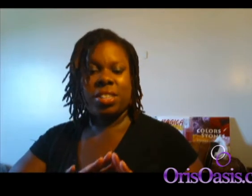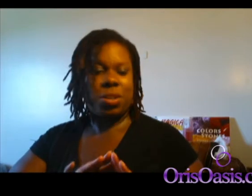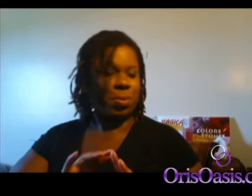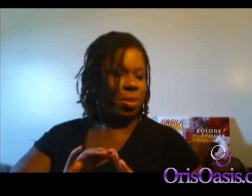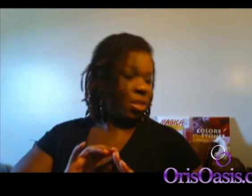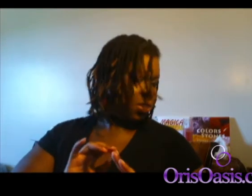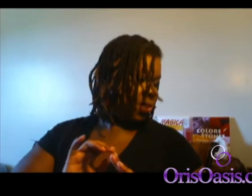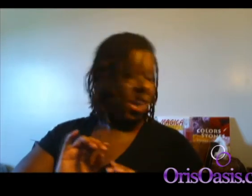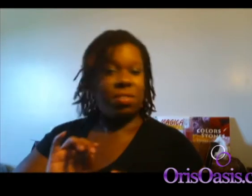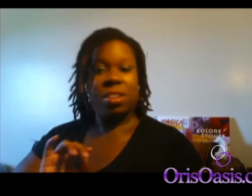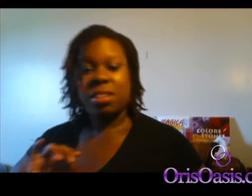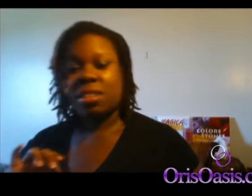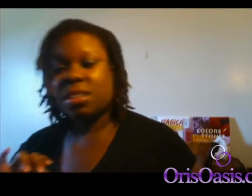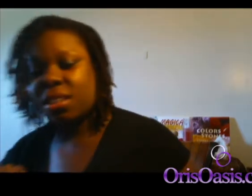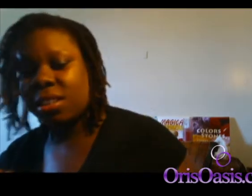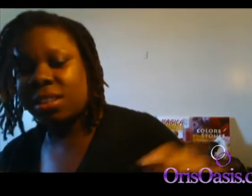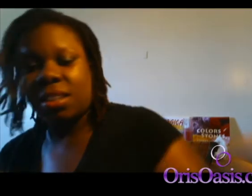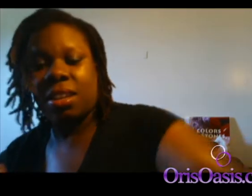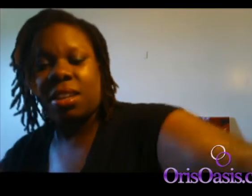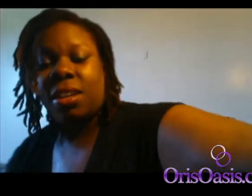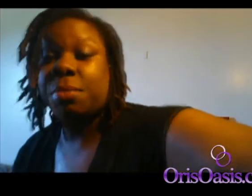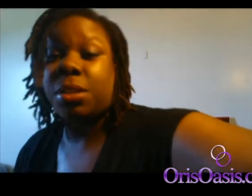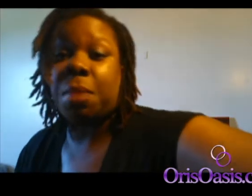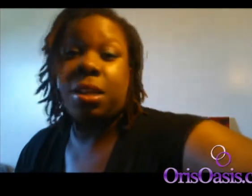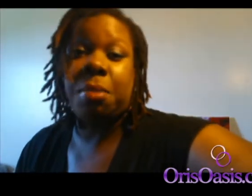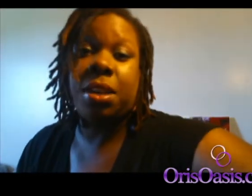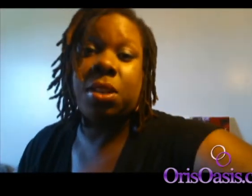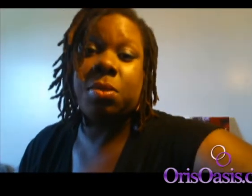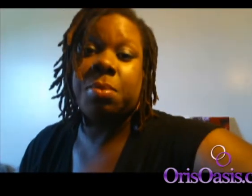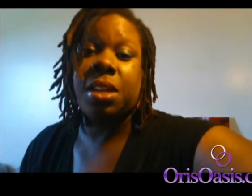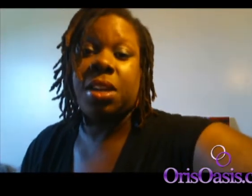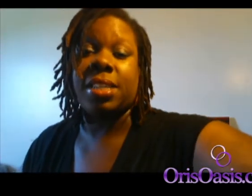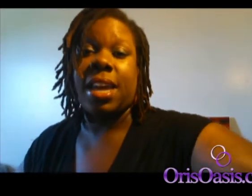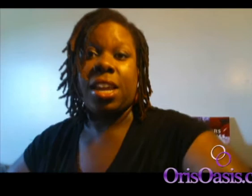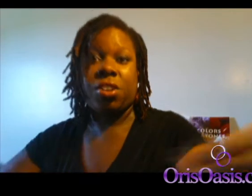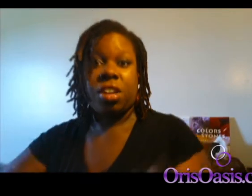so, do I have a, yeah. I'm sorry, I'm going clean my nails while I'm sitting here, because I hate dirty nails.